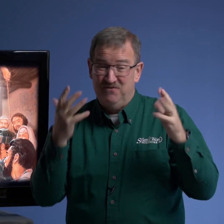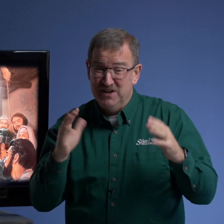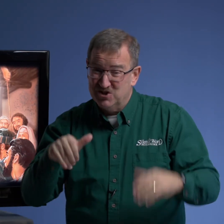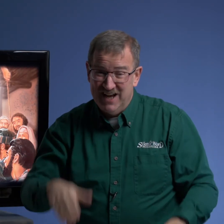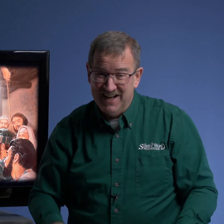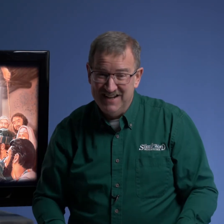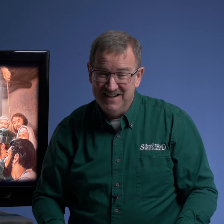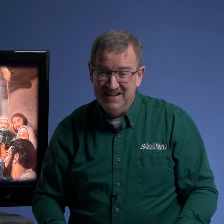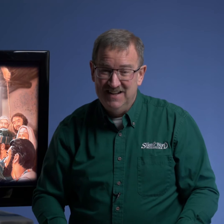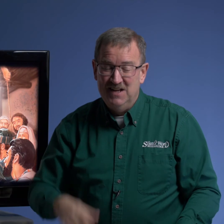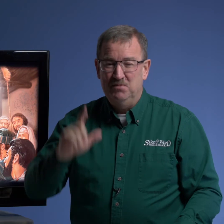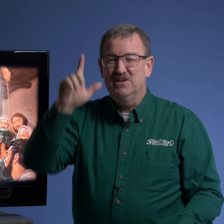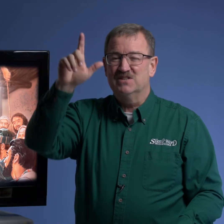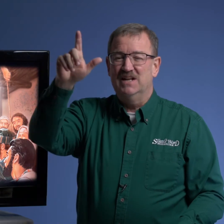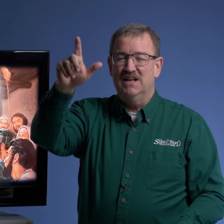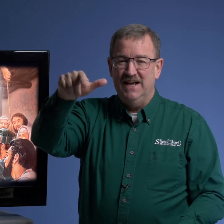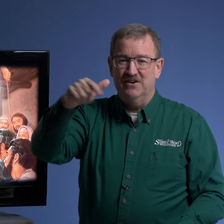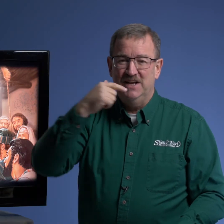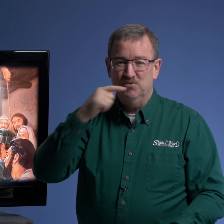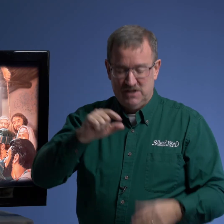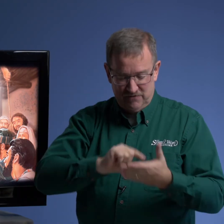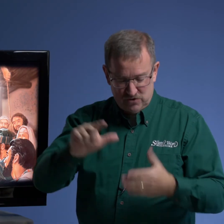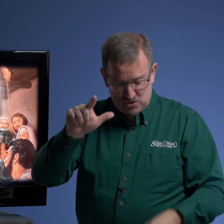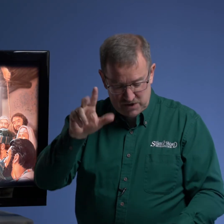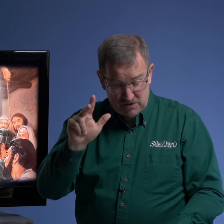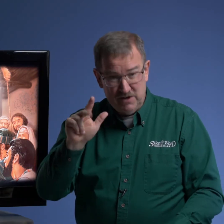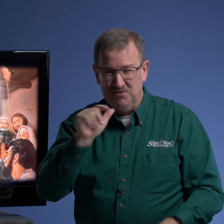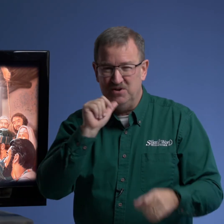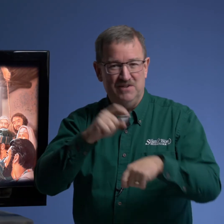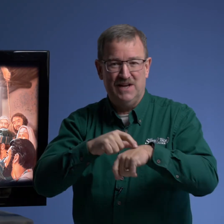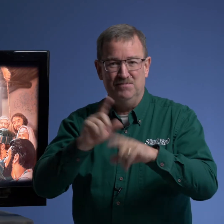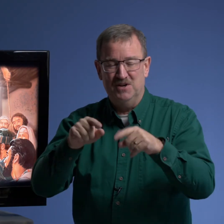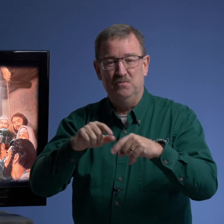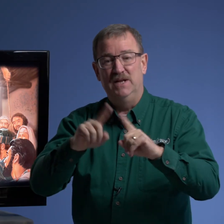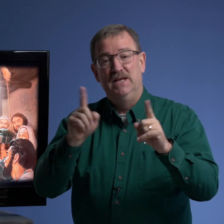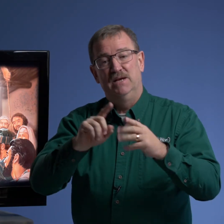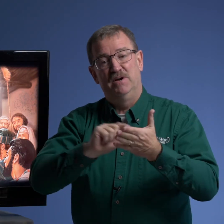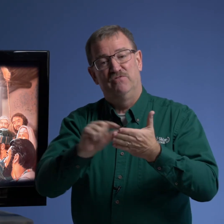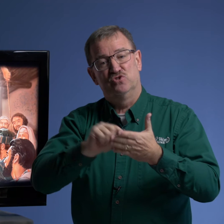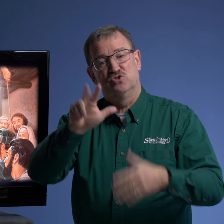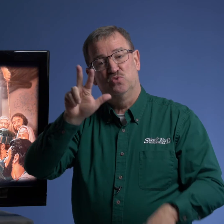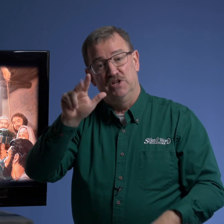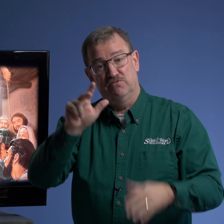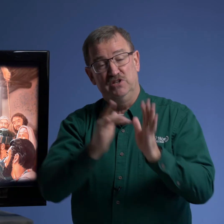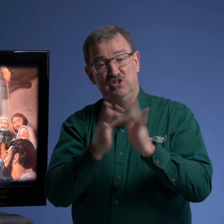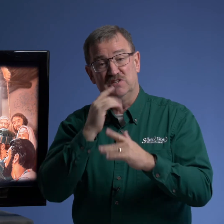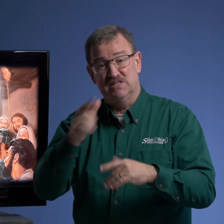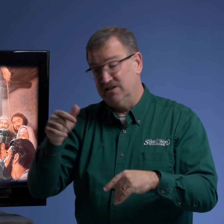finished yet because later he will tell in verse 23 we don't have time to go but but verse 23 jesus says